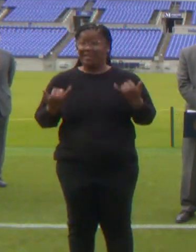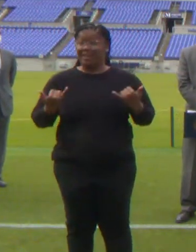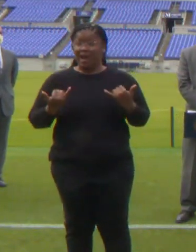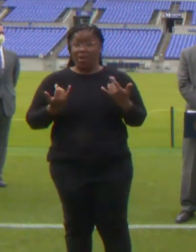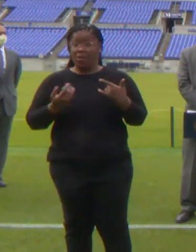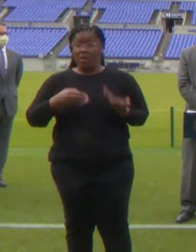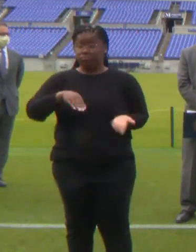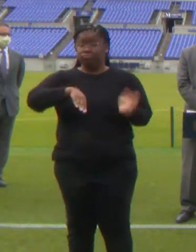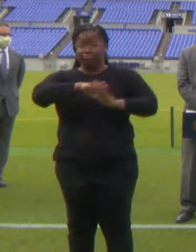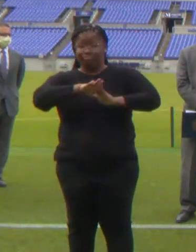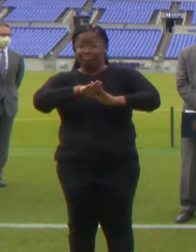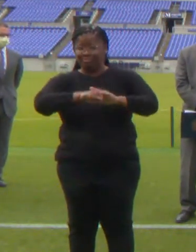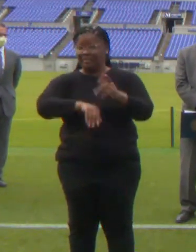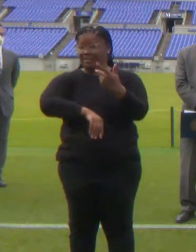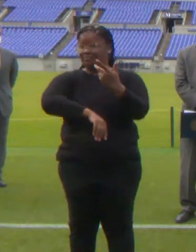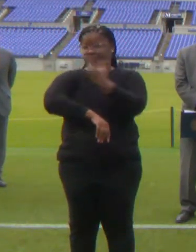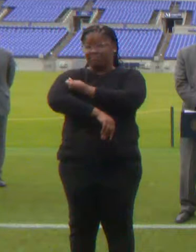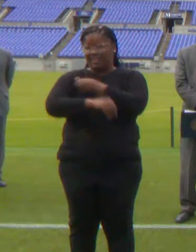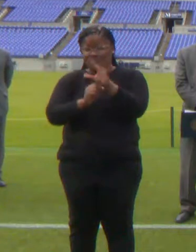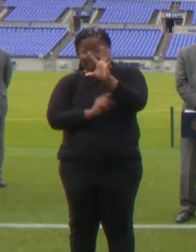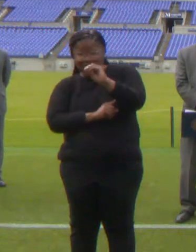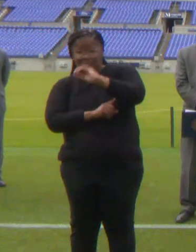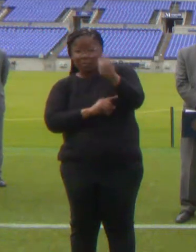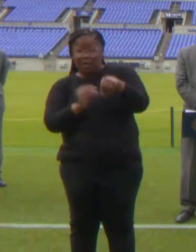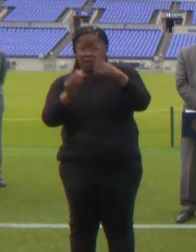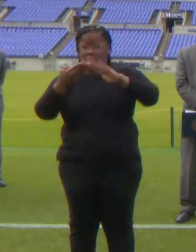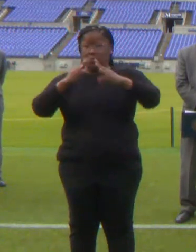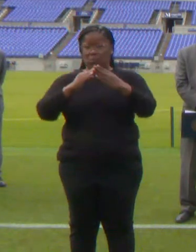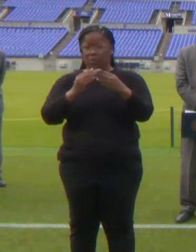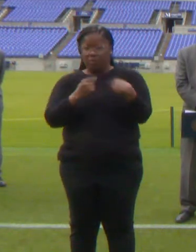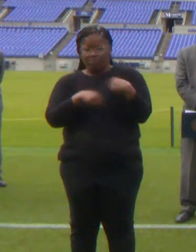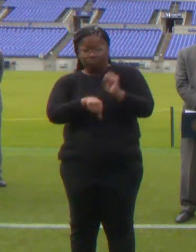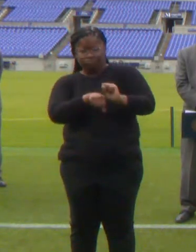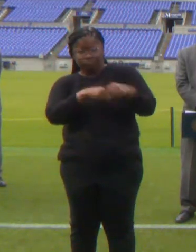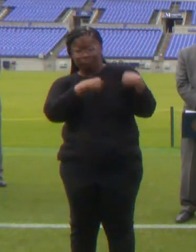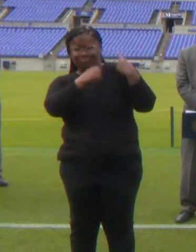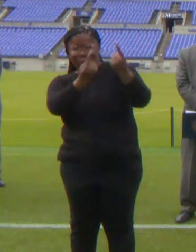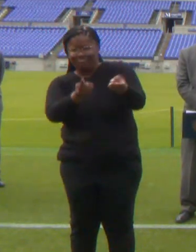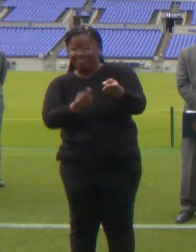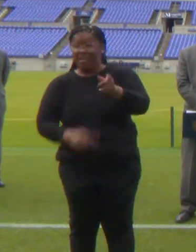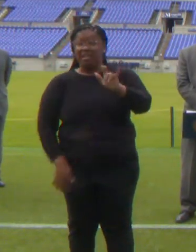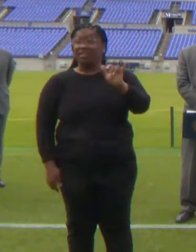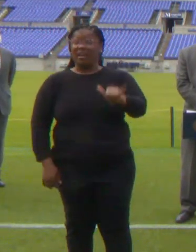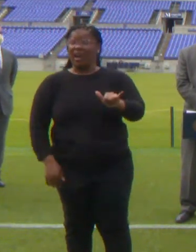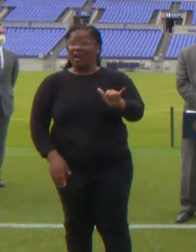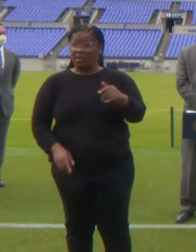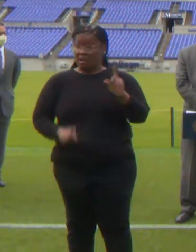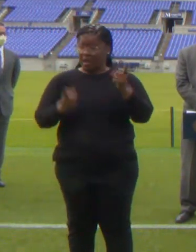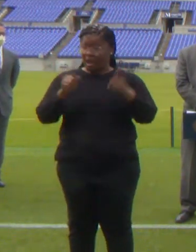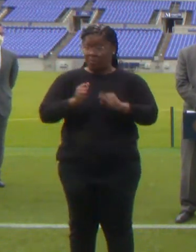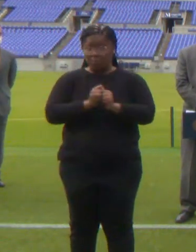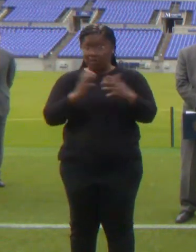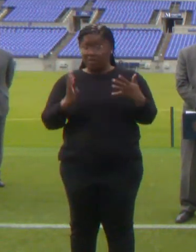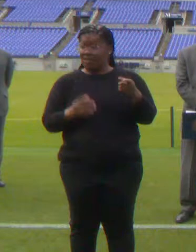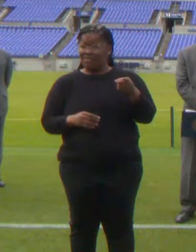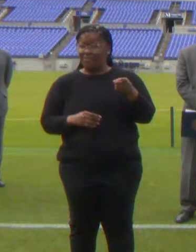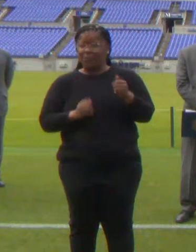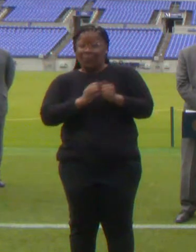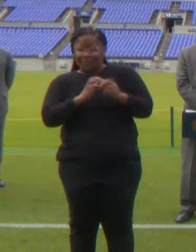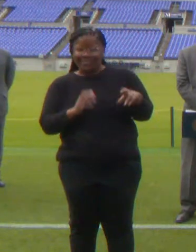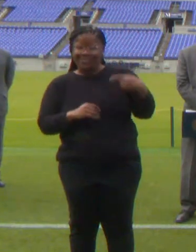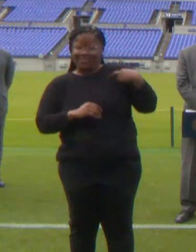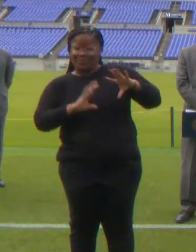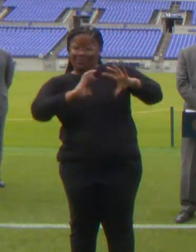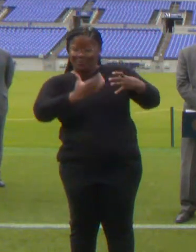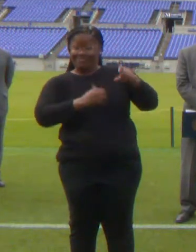% of those communities where we've been working. This wouldn't have happened without the faith-based community, and I want to thank you for that.